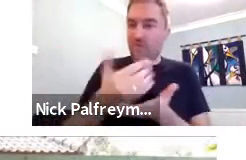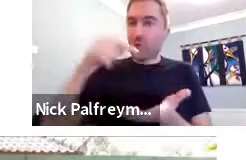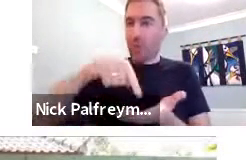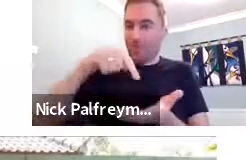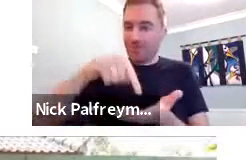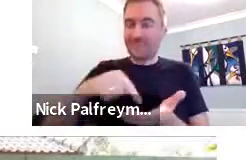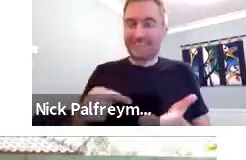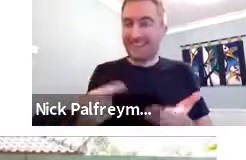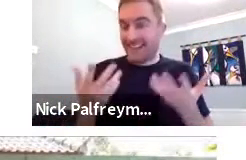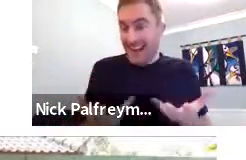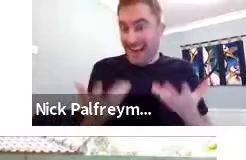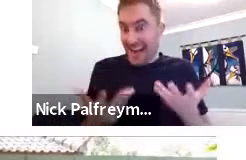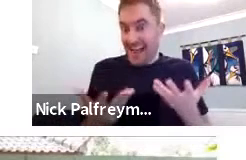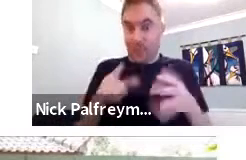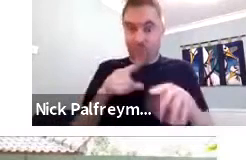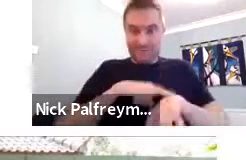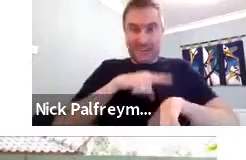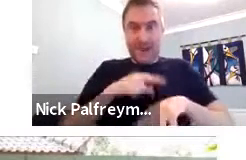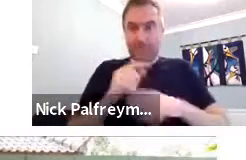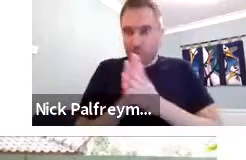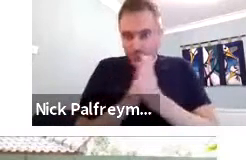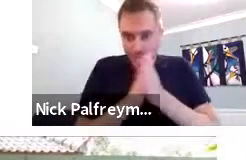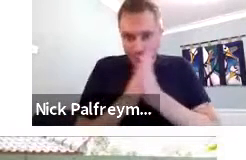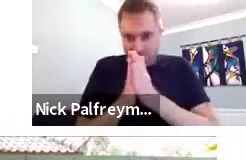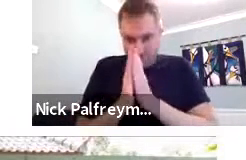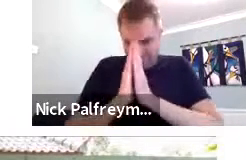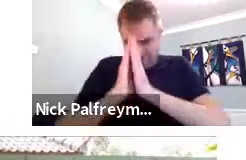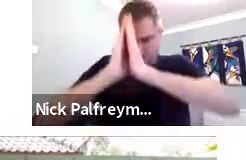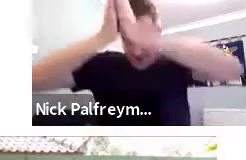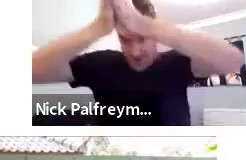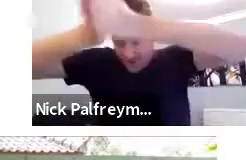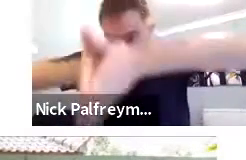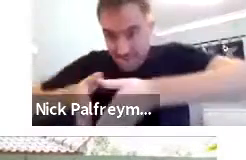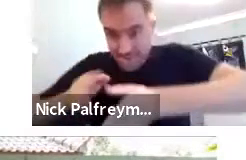a little bit about the background of the corpus as well.